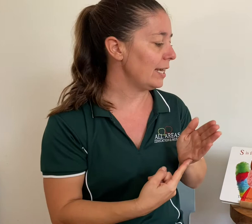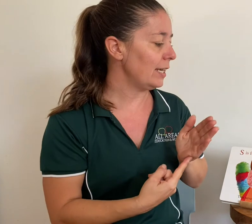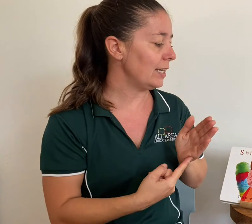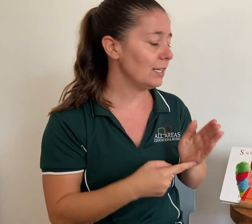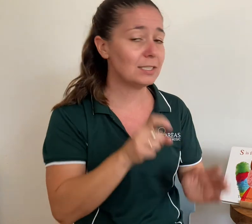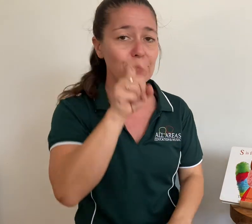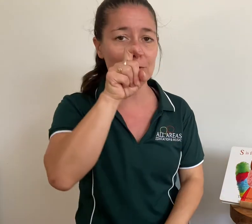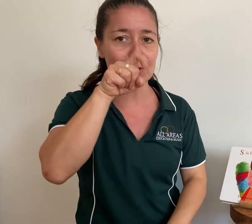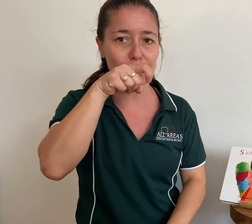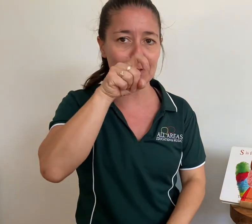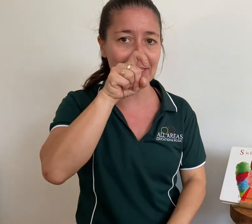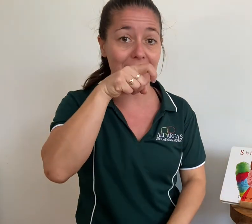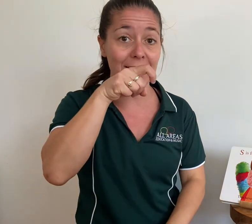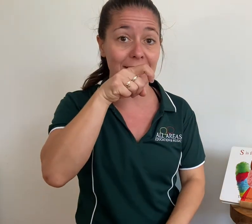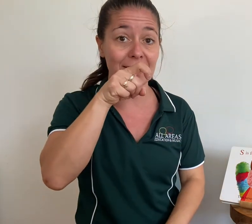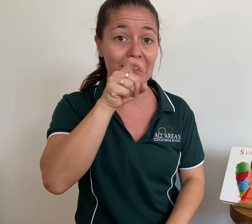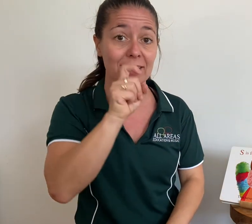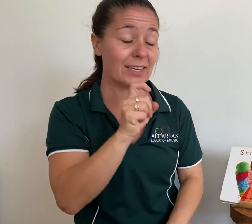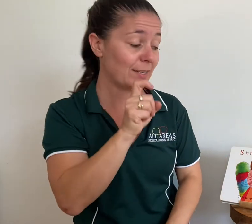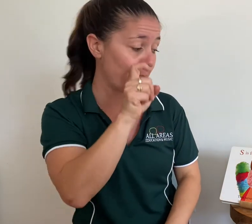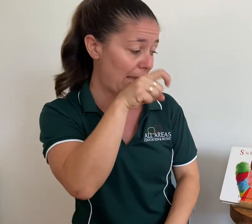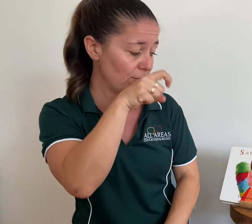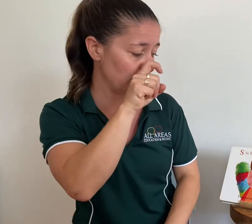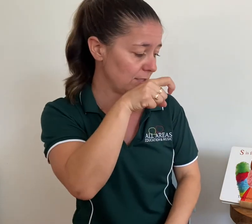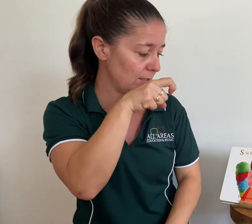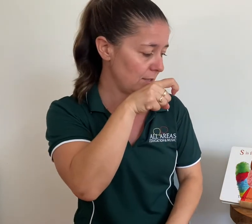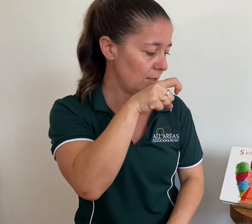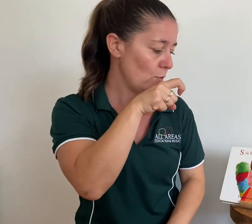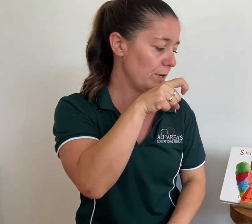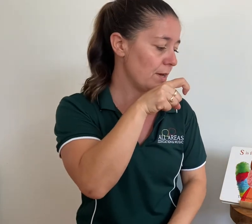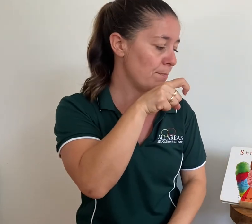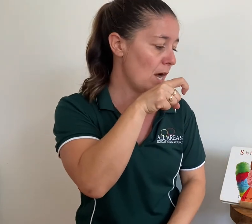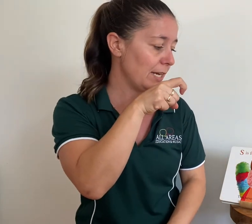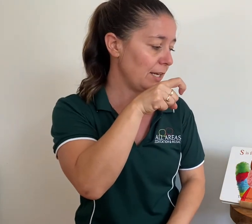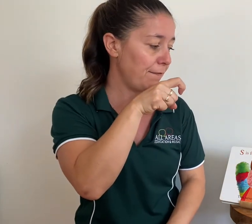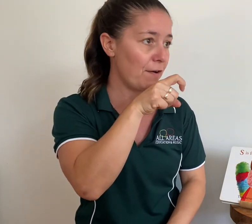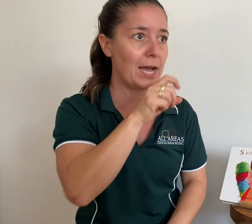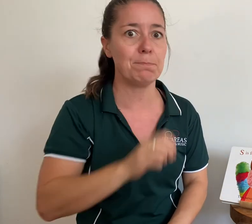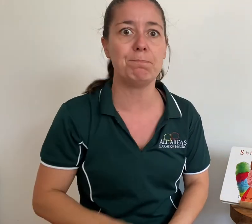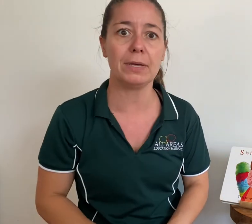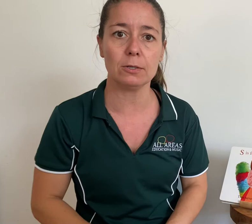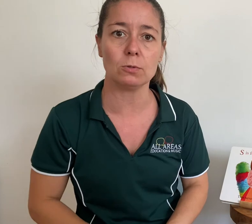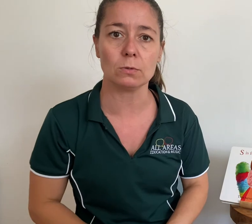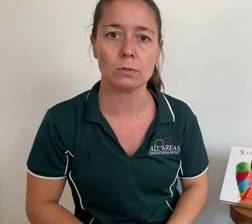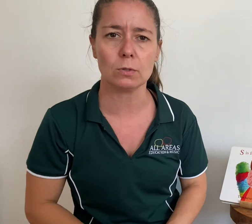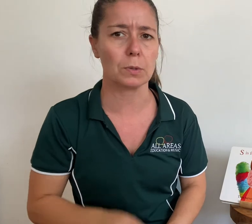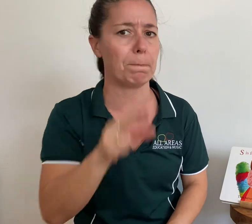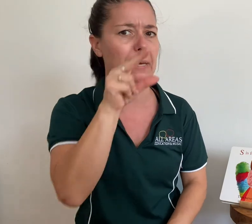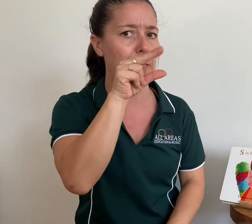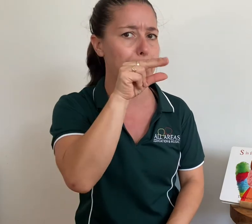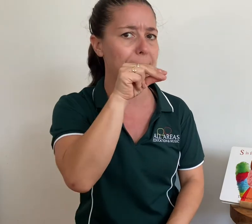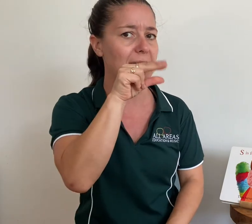is for toucan. Parrot. With a mighty fine bill. Or a big beak.